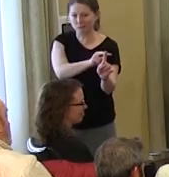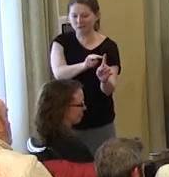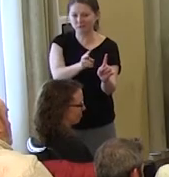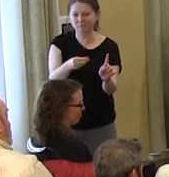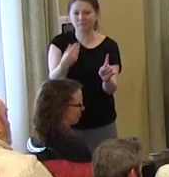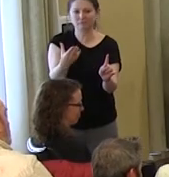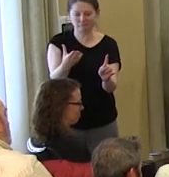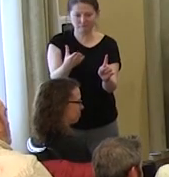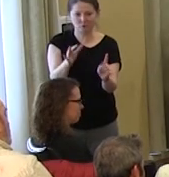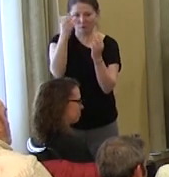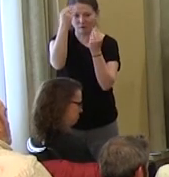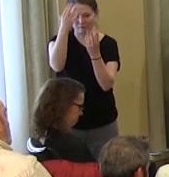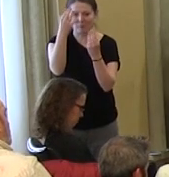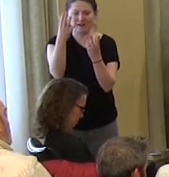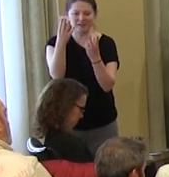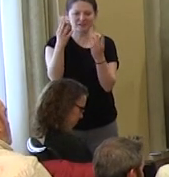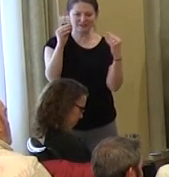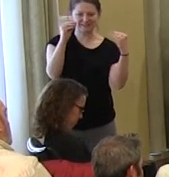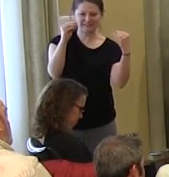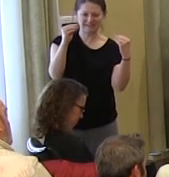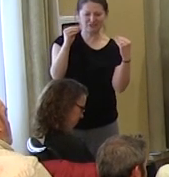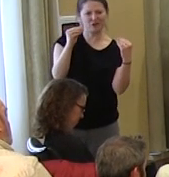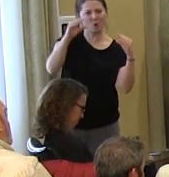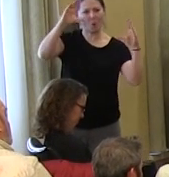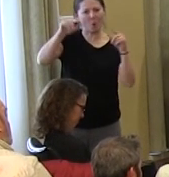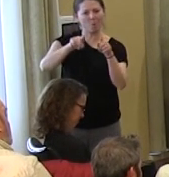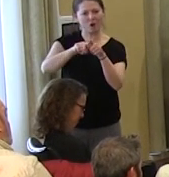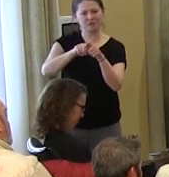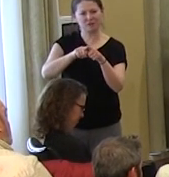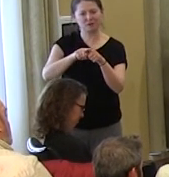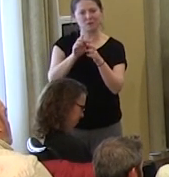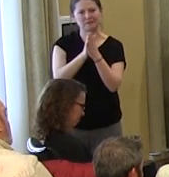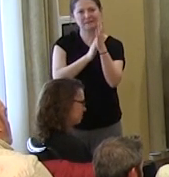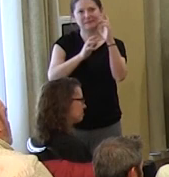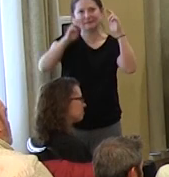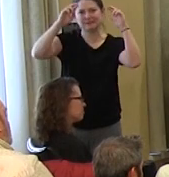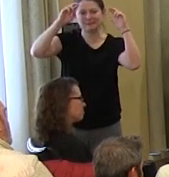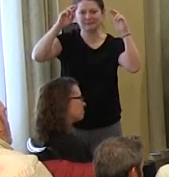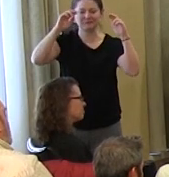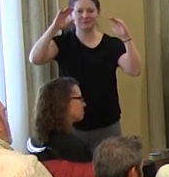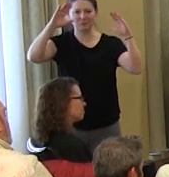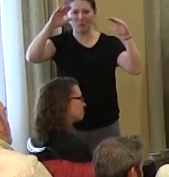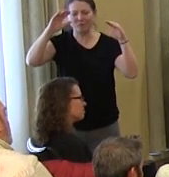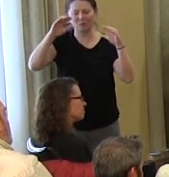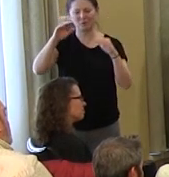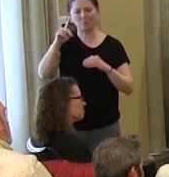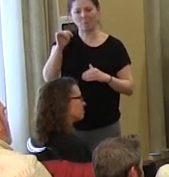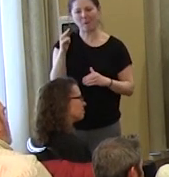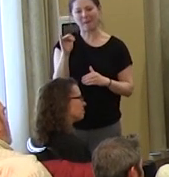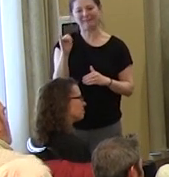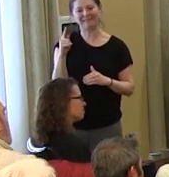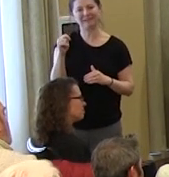the idea of teaching hope and hopeful, pragmatist hope.